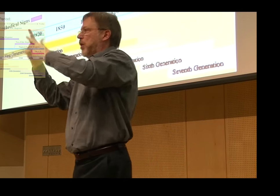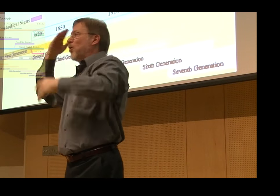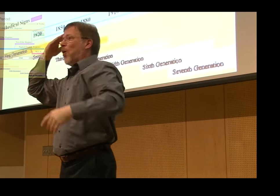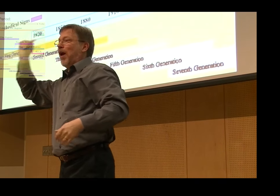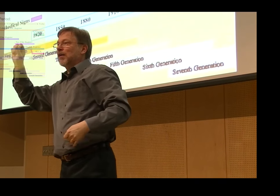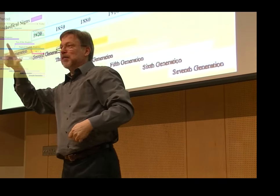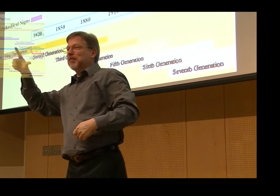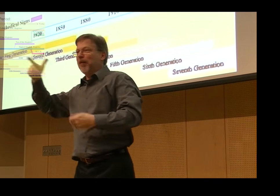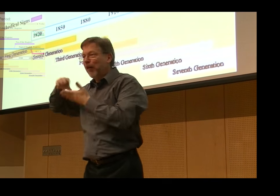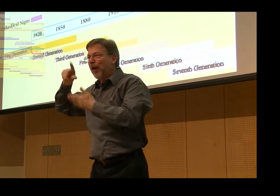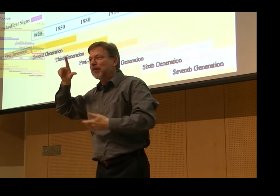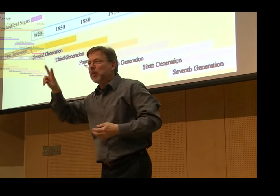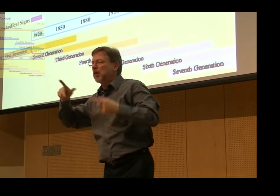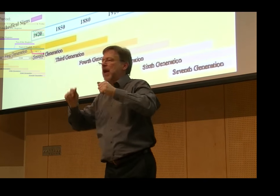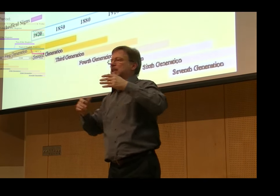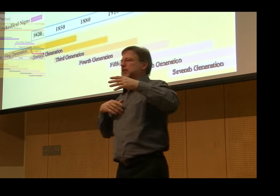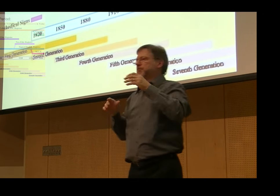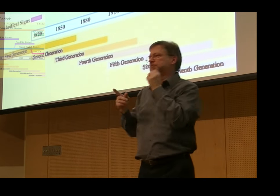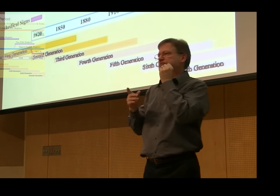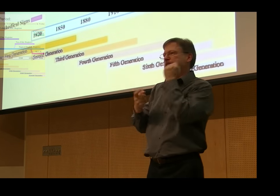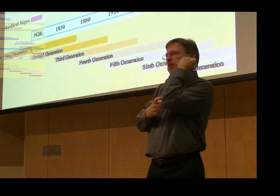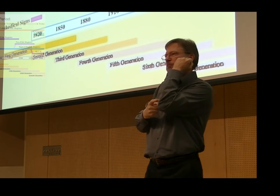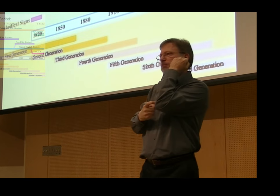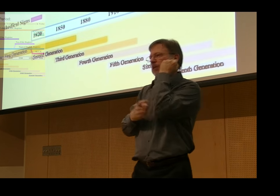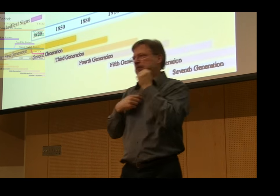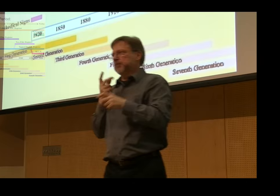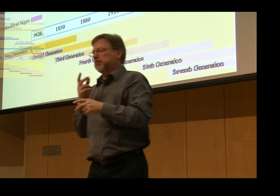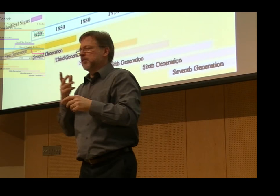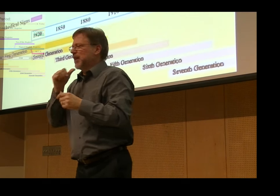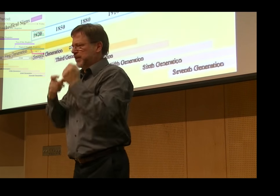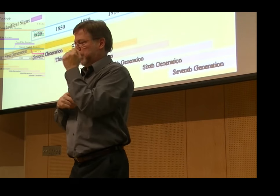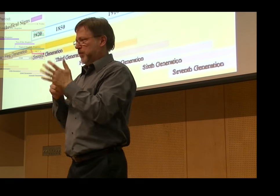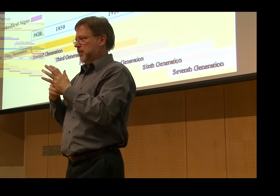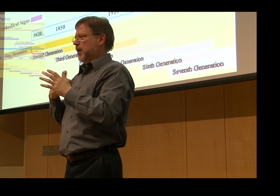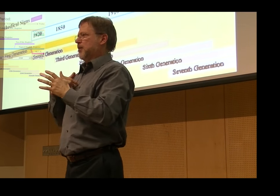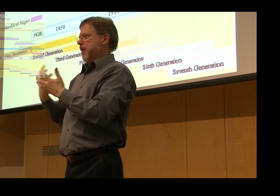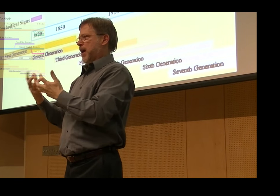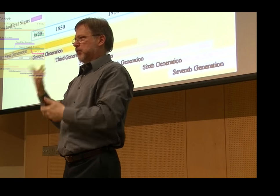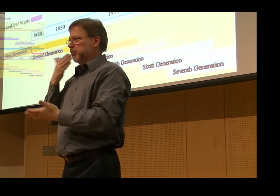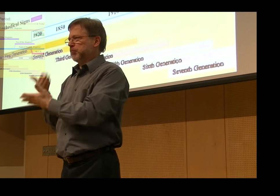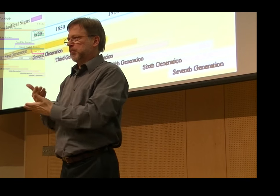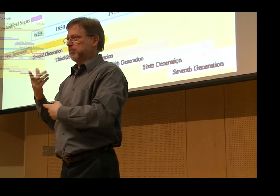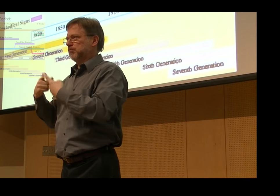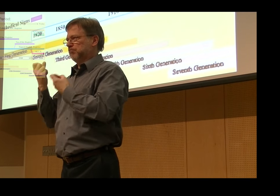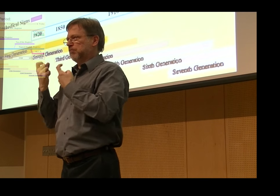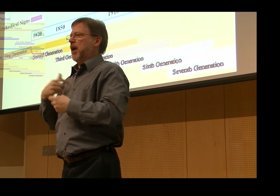You have, as a result, a new PSC